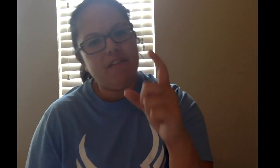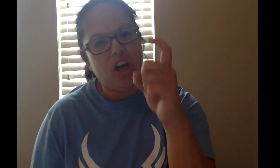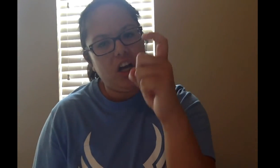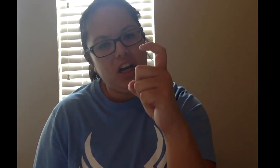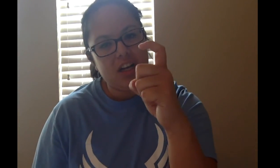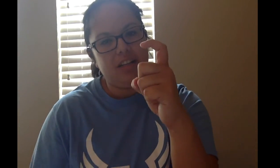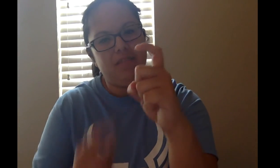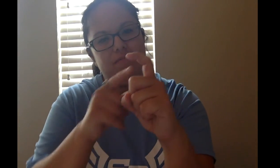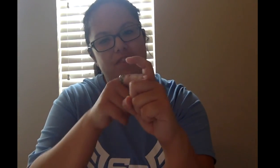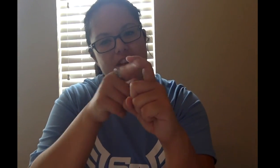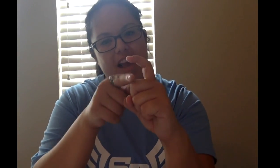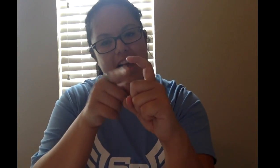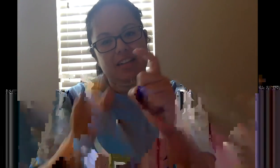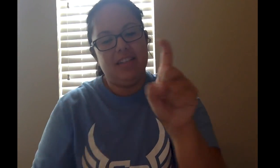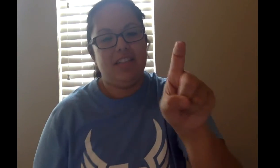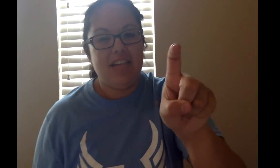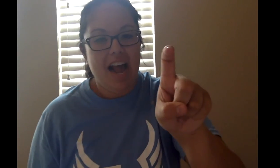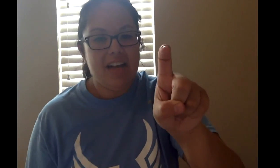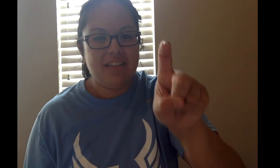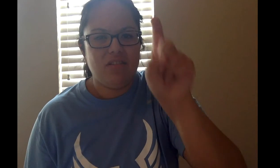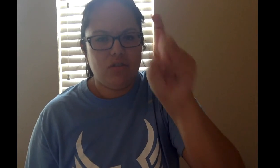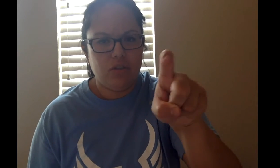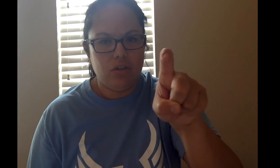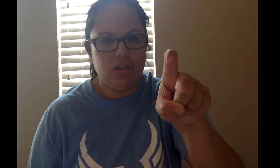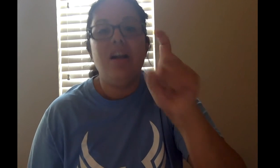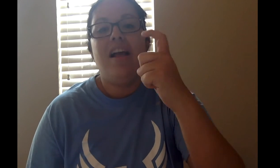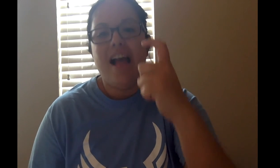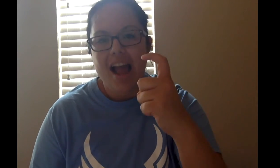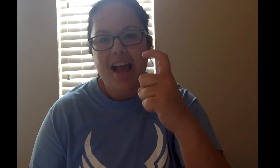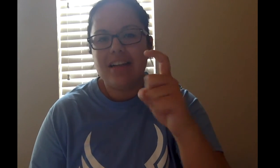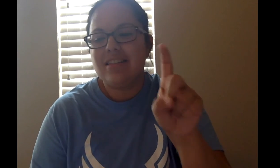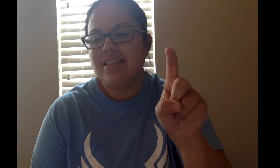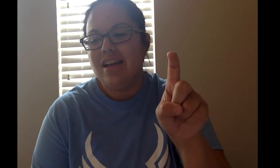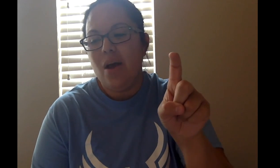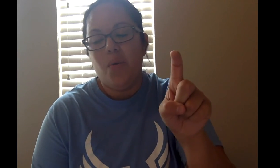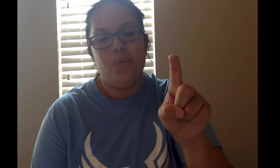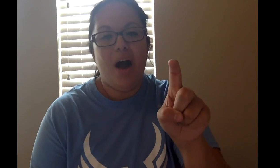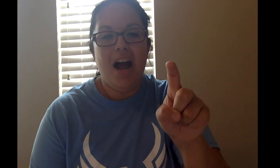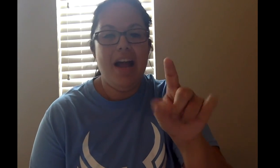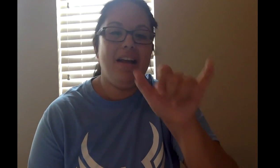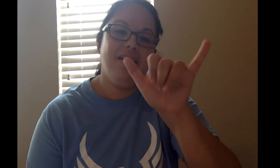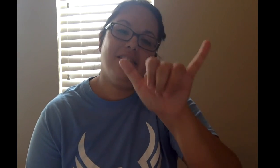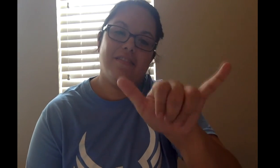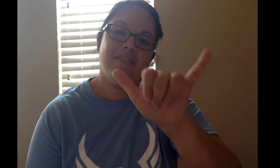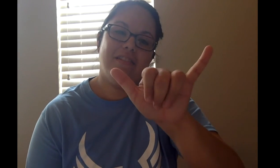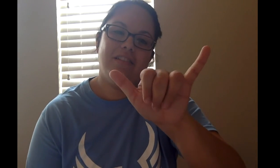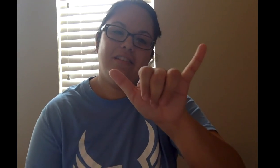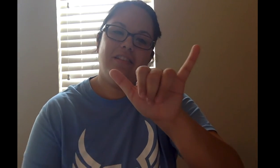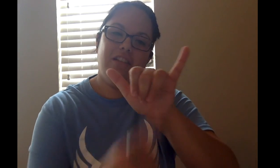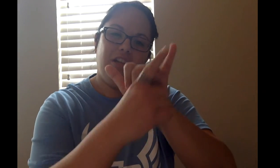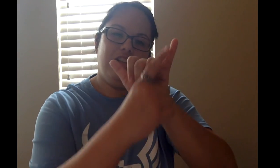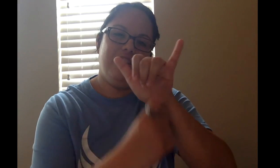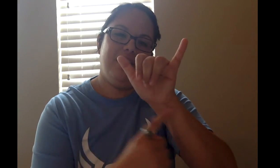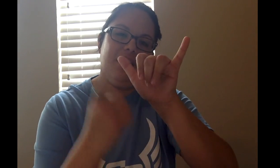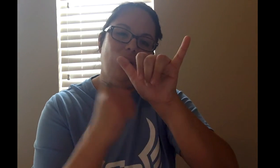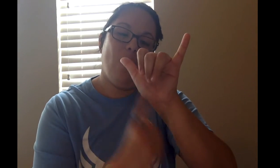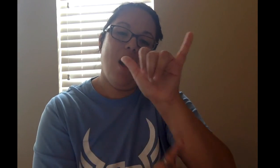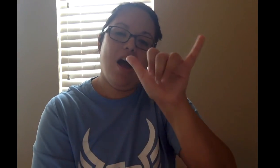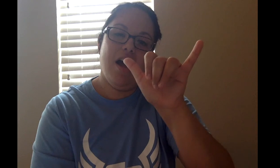of a hook, X, this is X, or X, Y, you should see the Y,